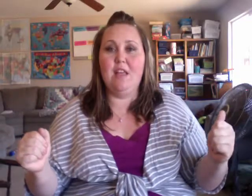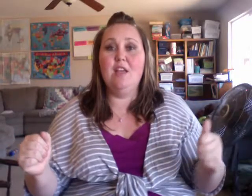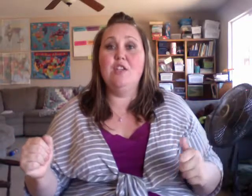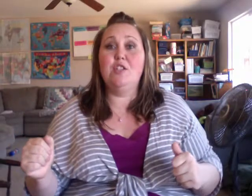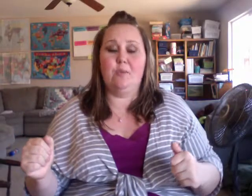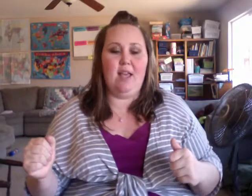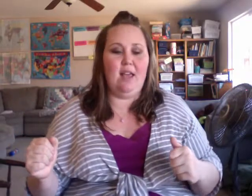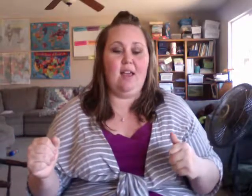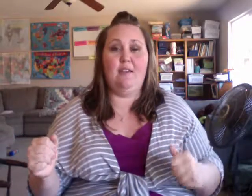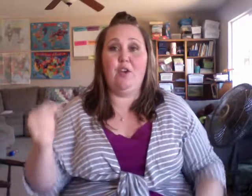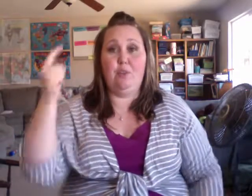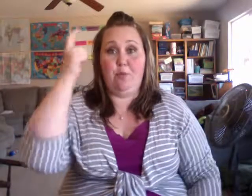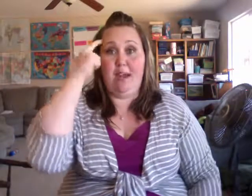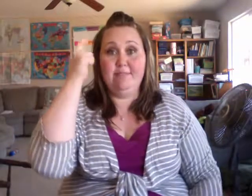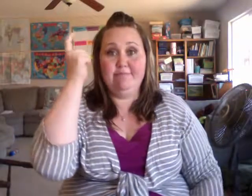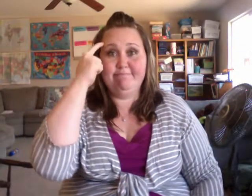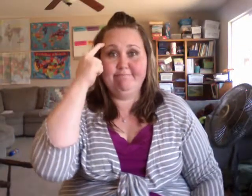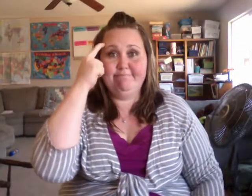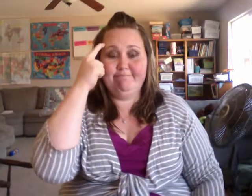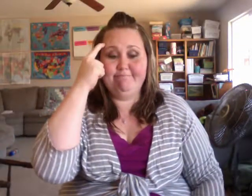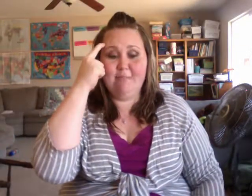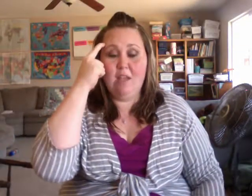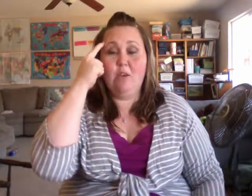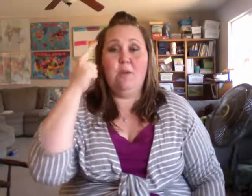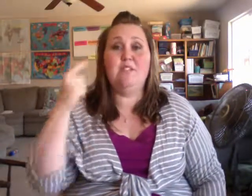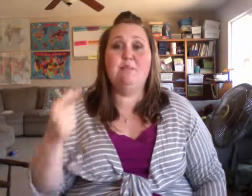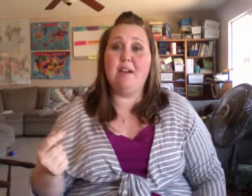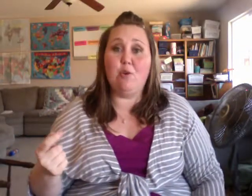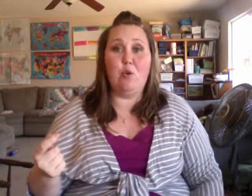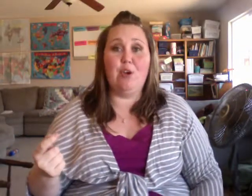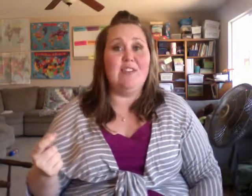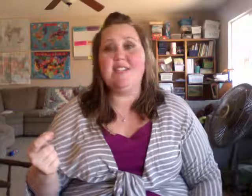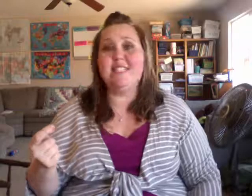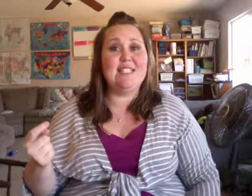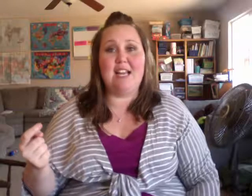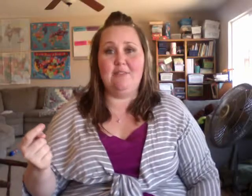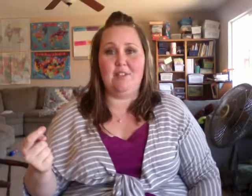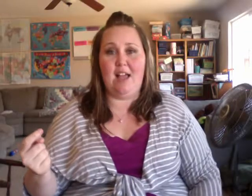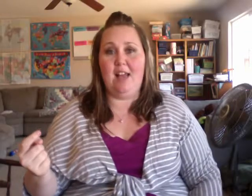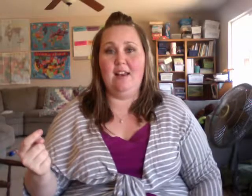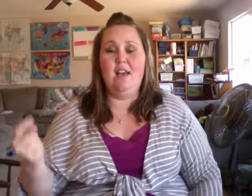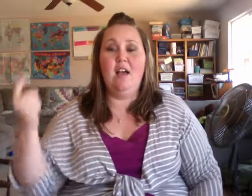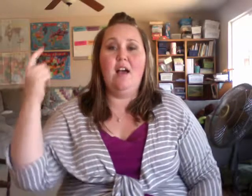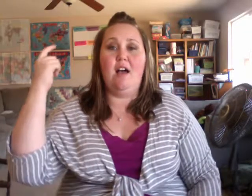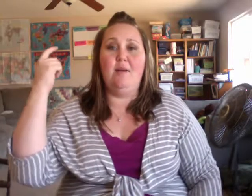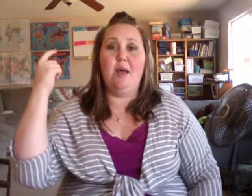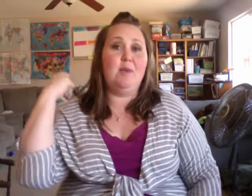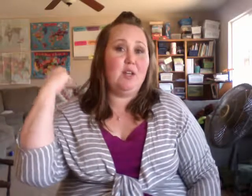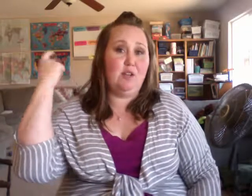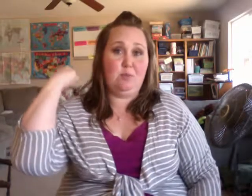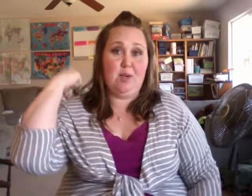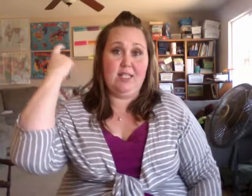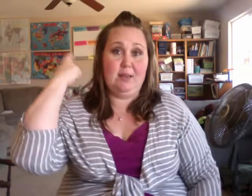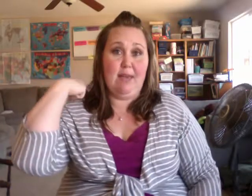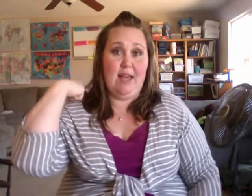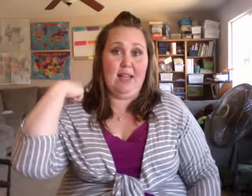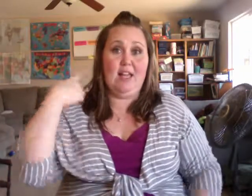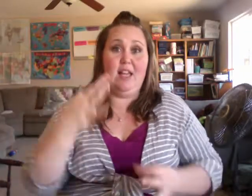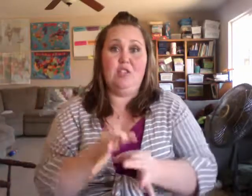So we have your brain. The spinal cord, there isn't a sign for that. I'm going to use pointing to the back and